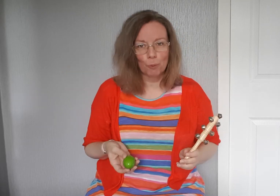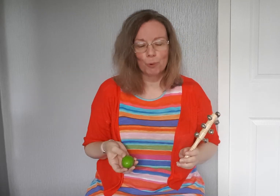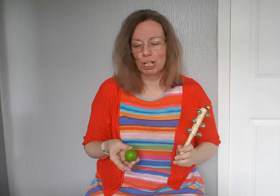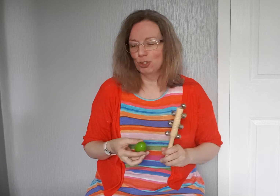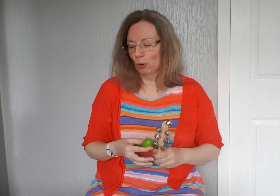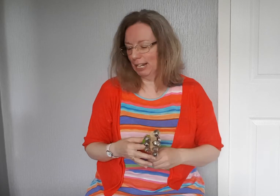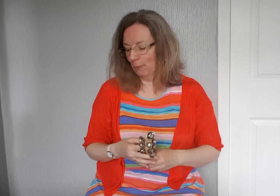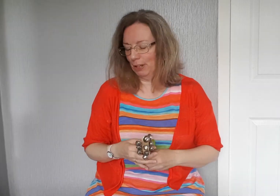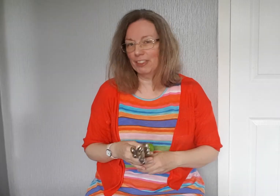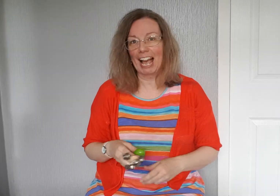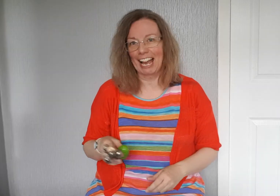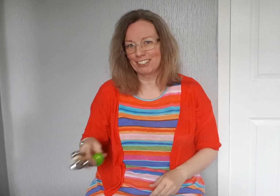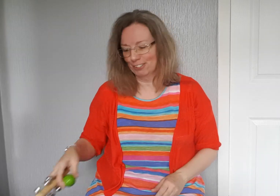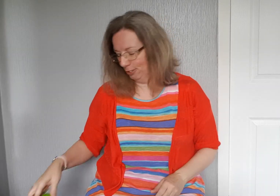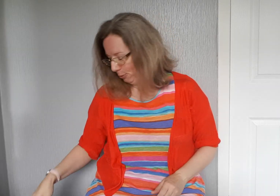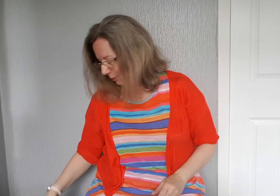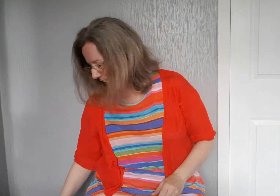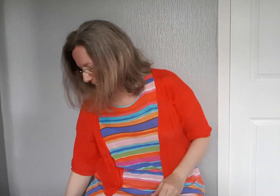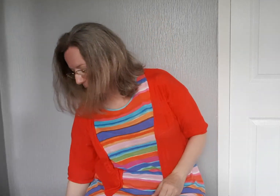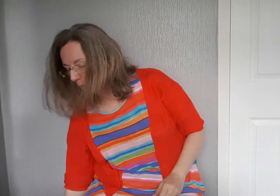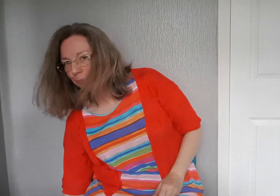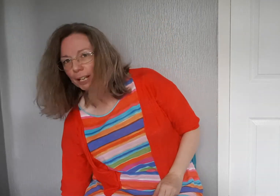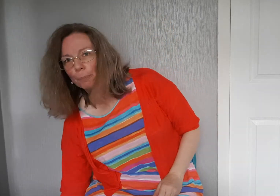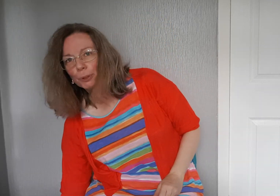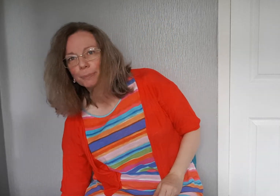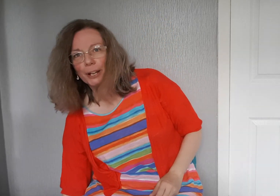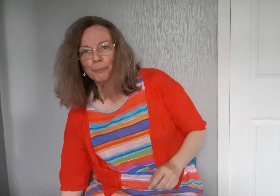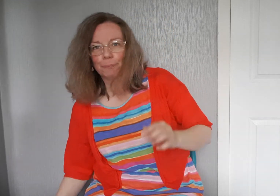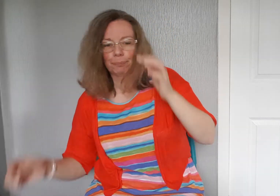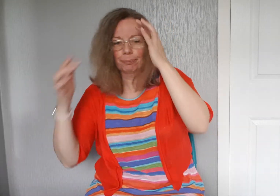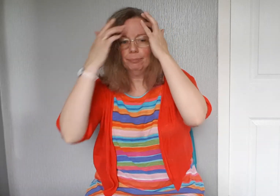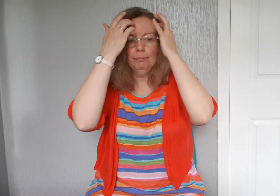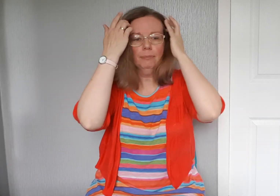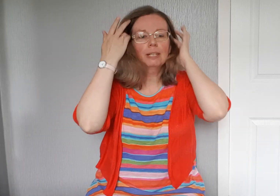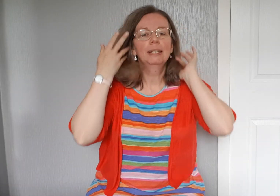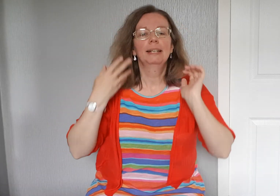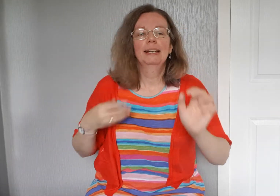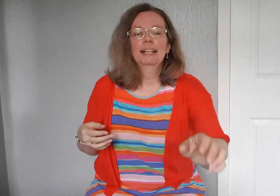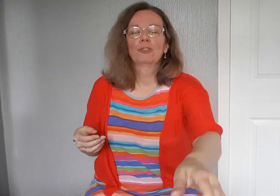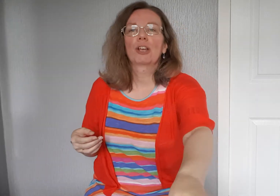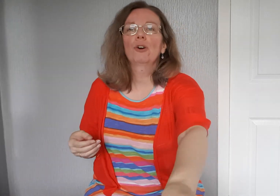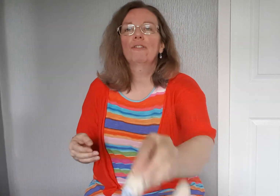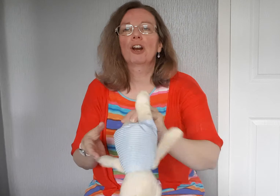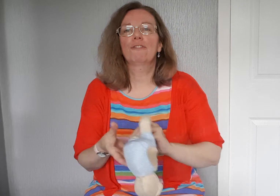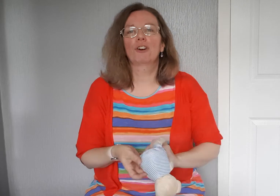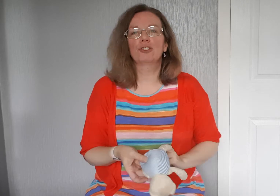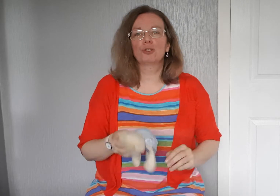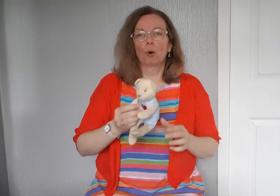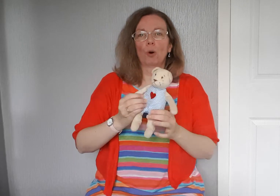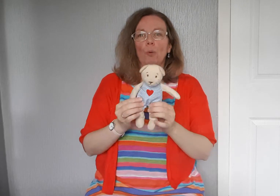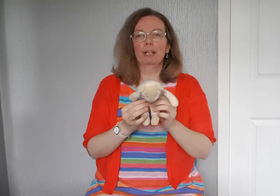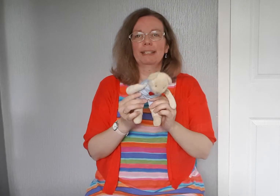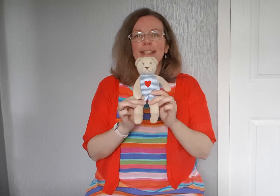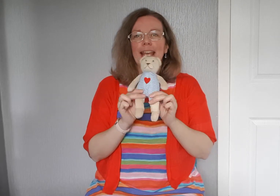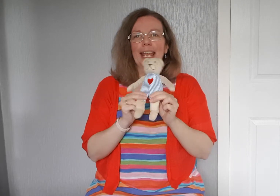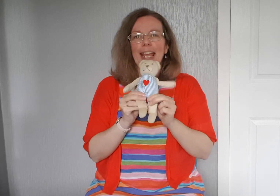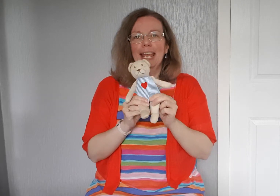we can join in with the actions. Okay, I'll put them down. So I thought for our first song we'd sing